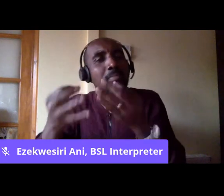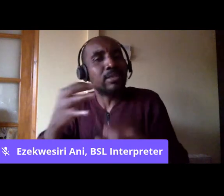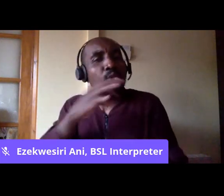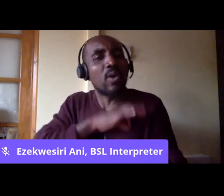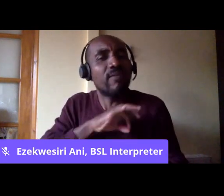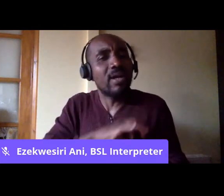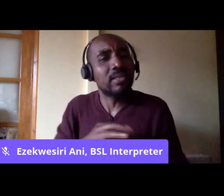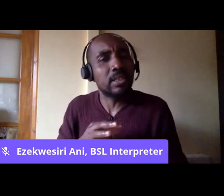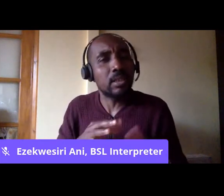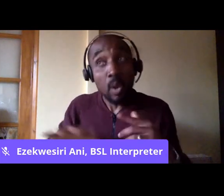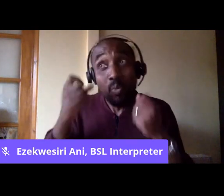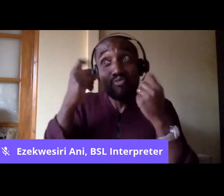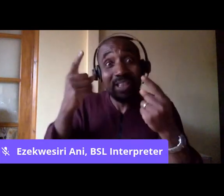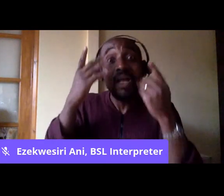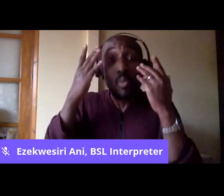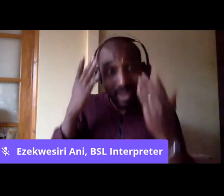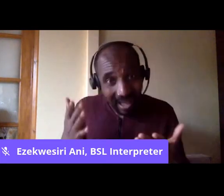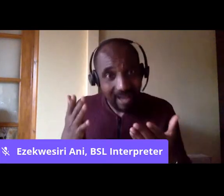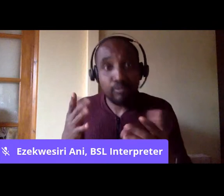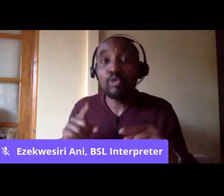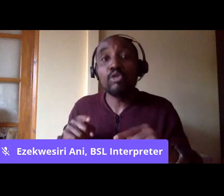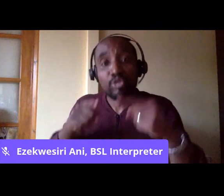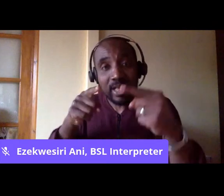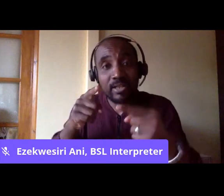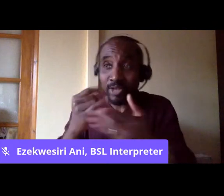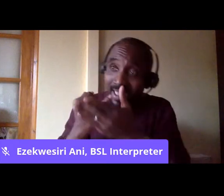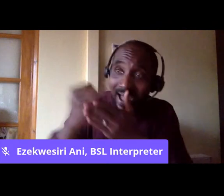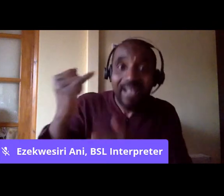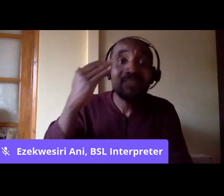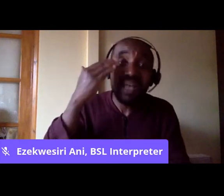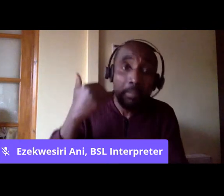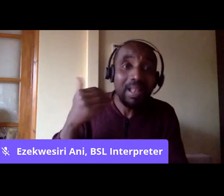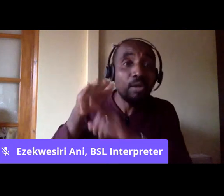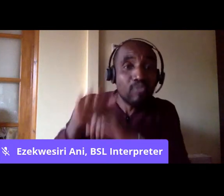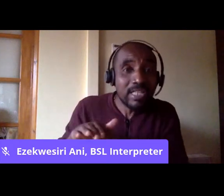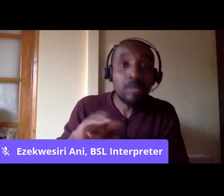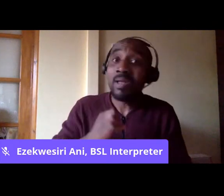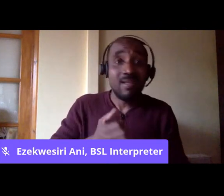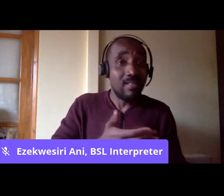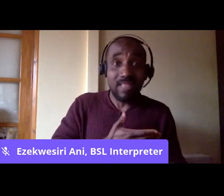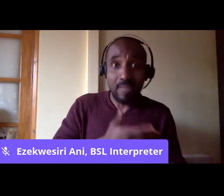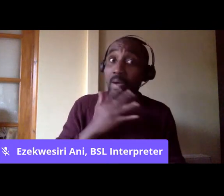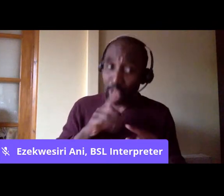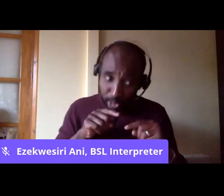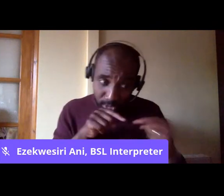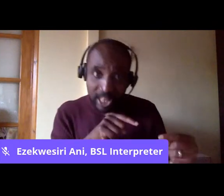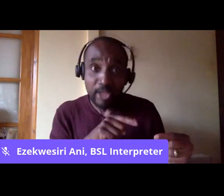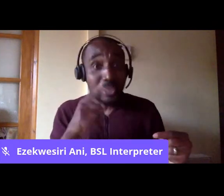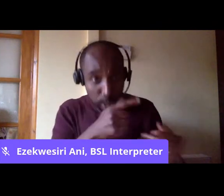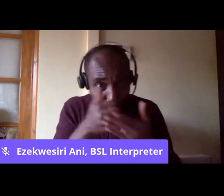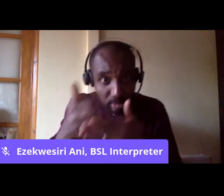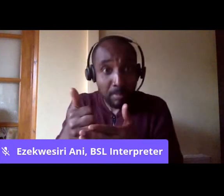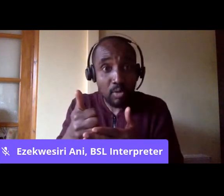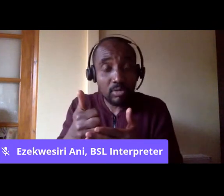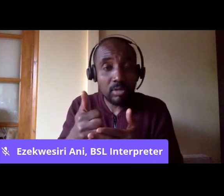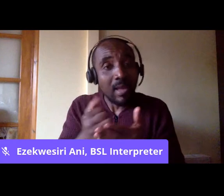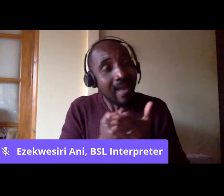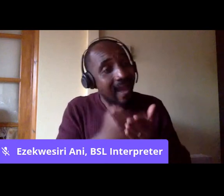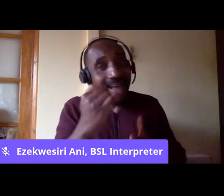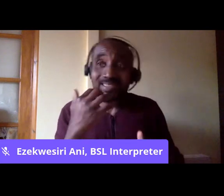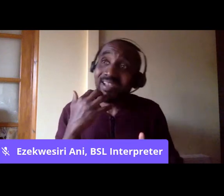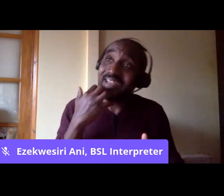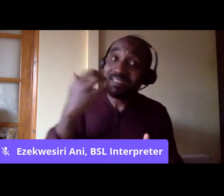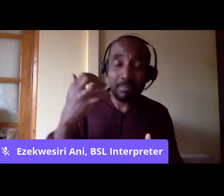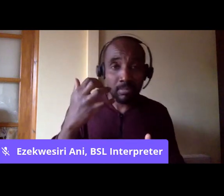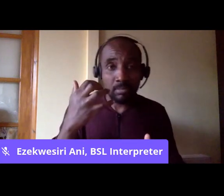that we do have to fight against anti-Black racism in the Labour Party. We do have to fight against anti-Semitism in the Labour Party. We